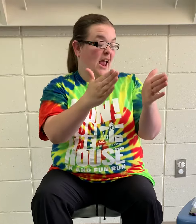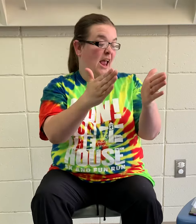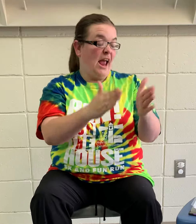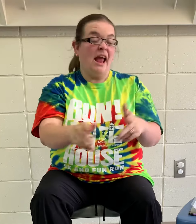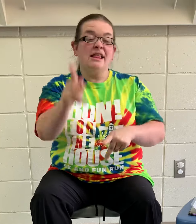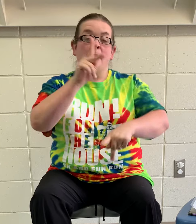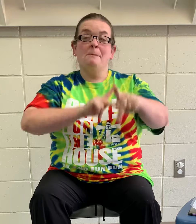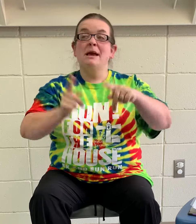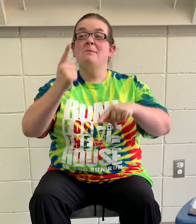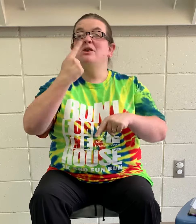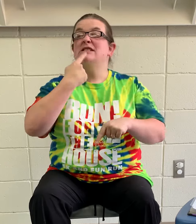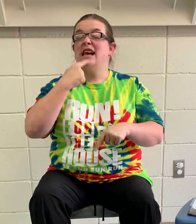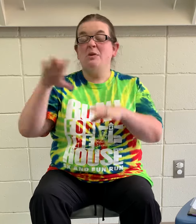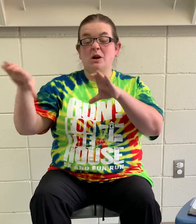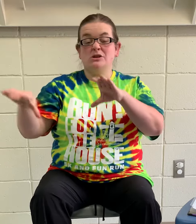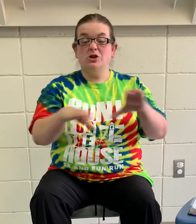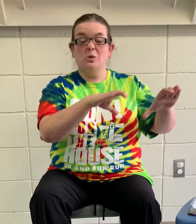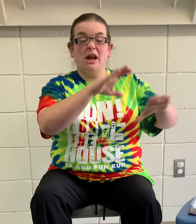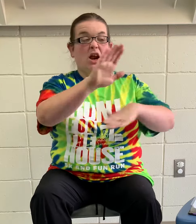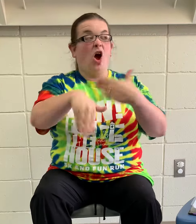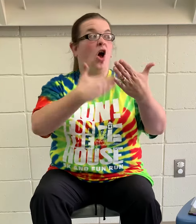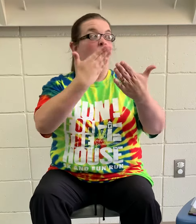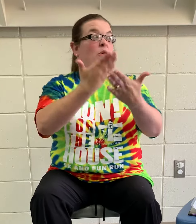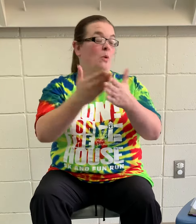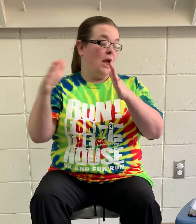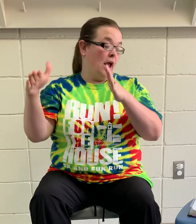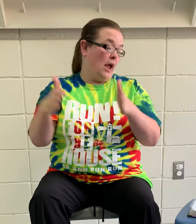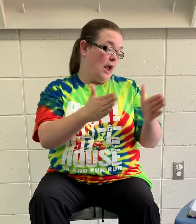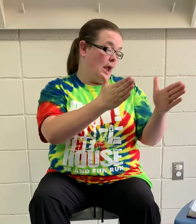And the people said, go do it all the way.